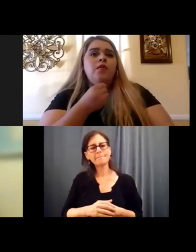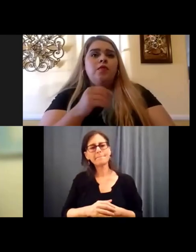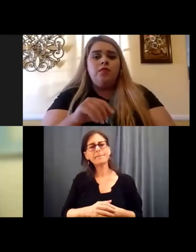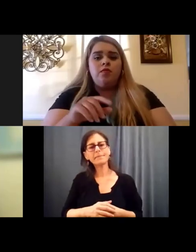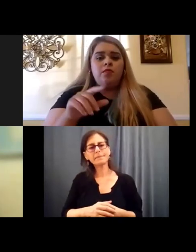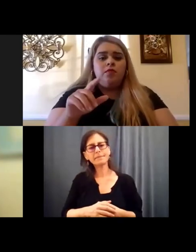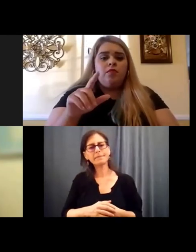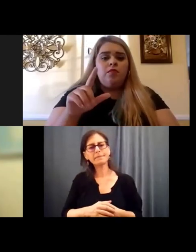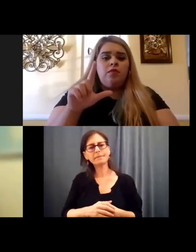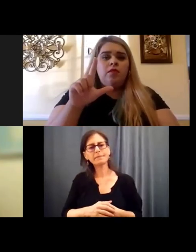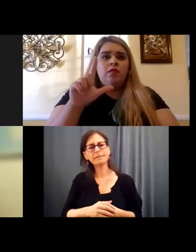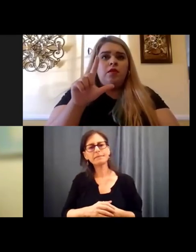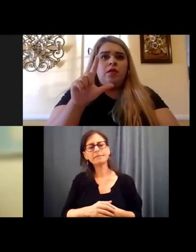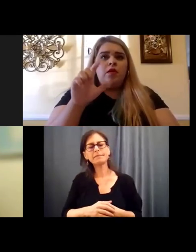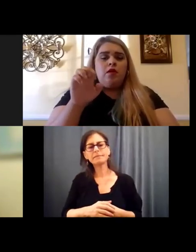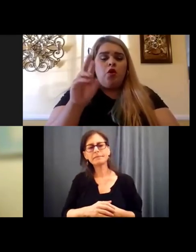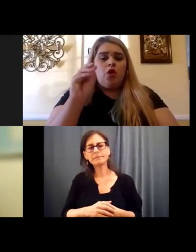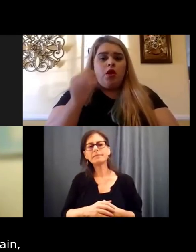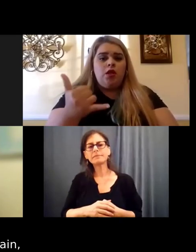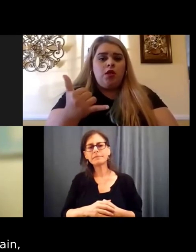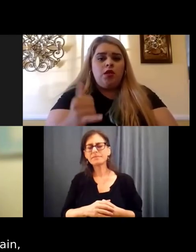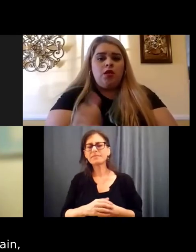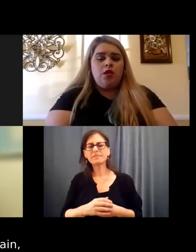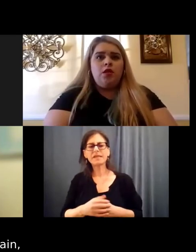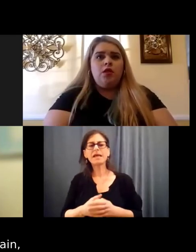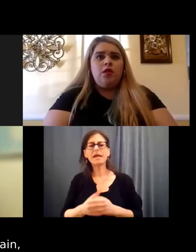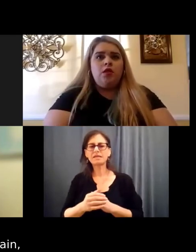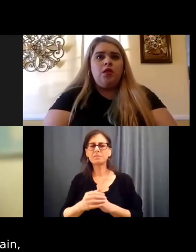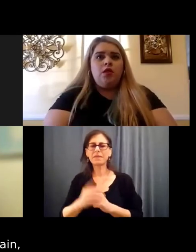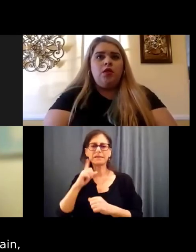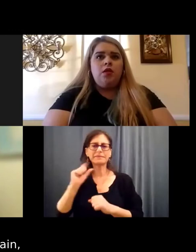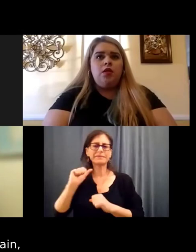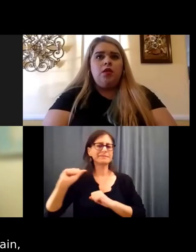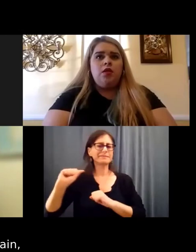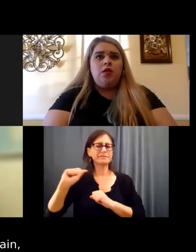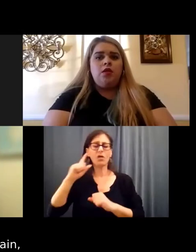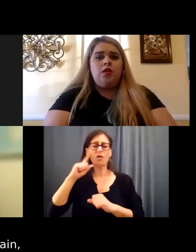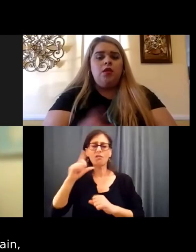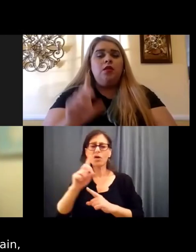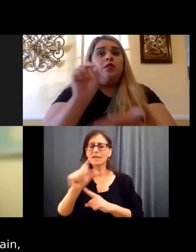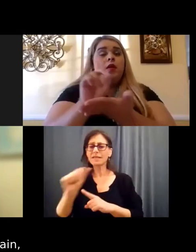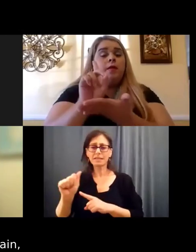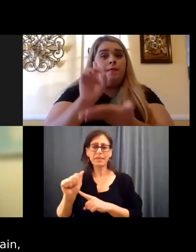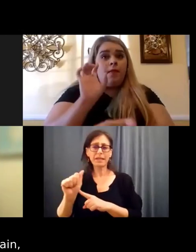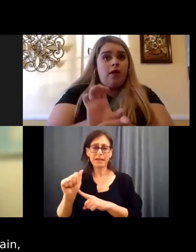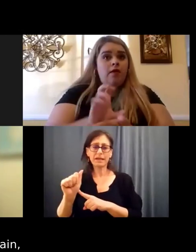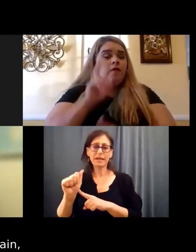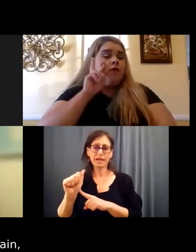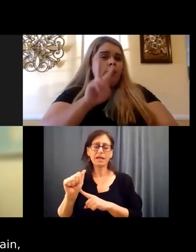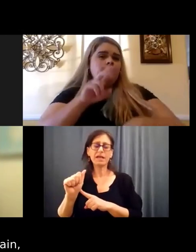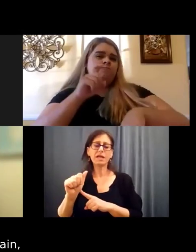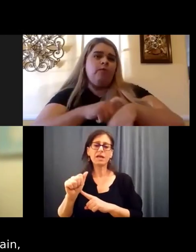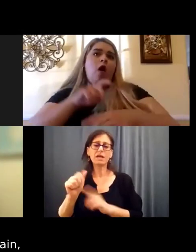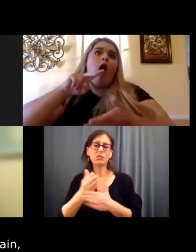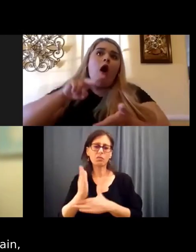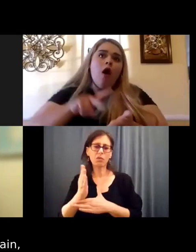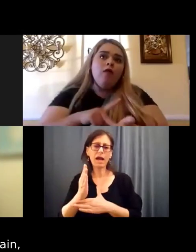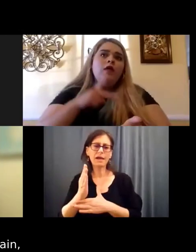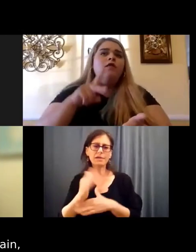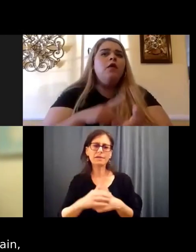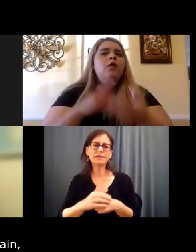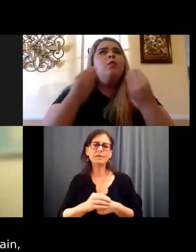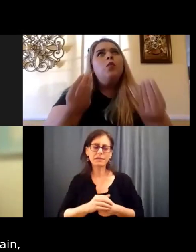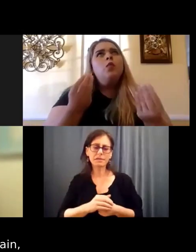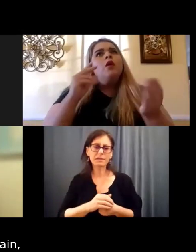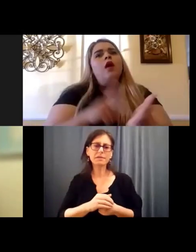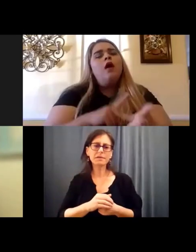charity model when it comes to disability. I've seen it time and time again, is that, you know, the music industry